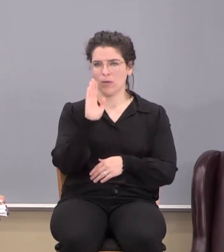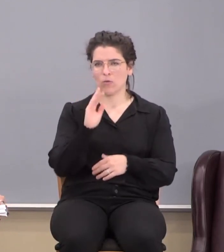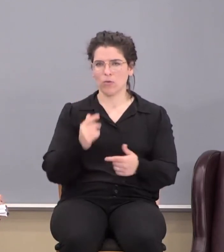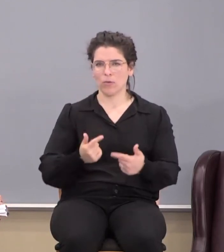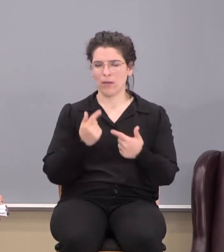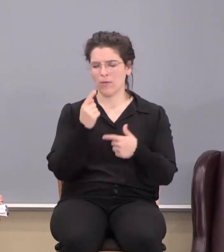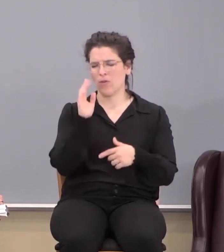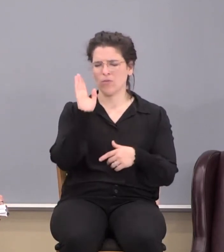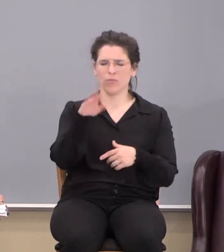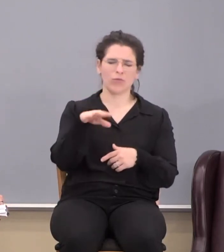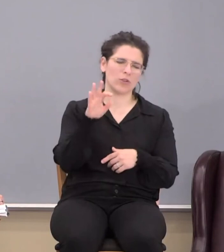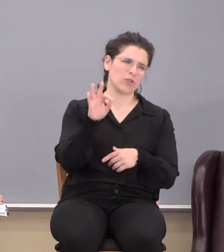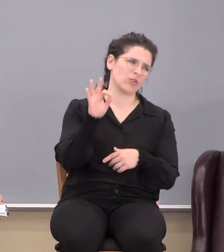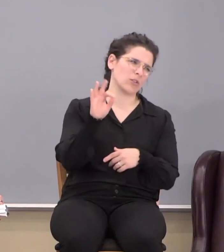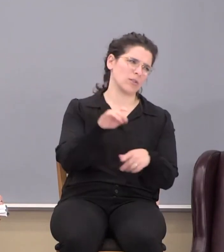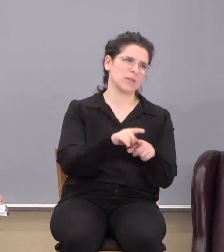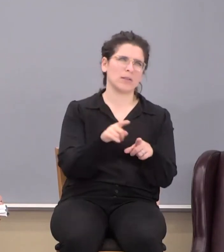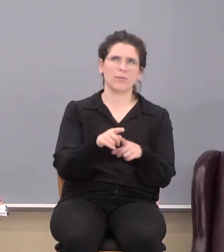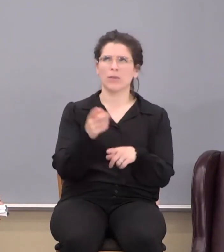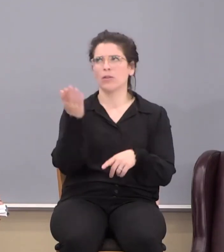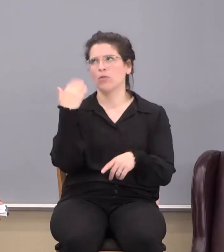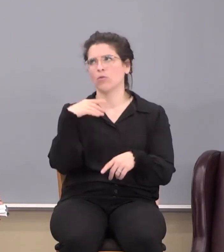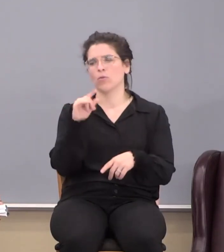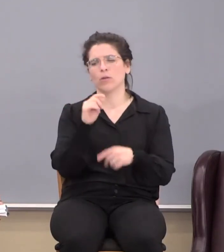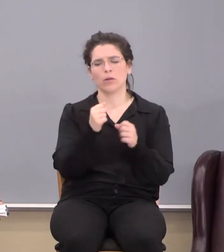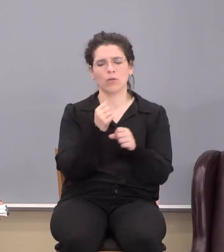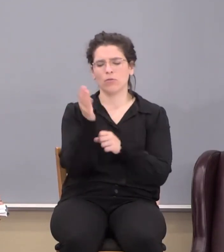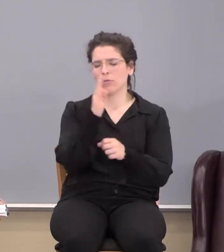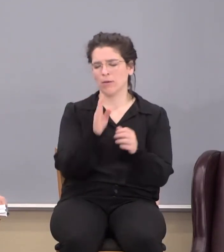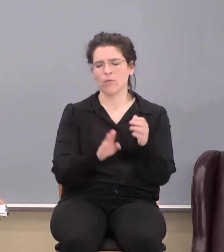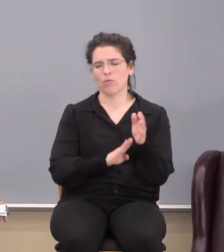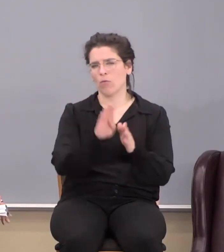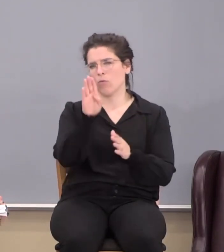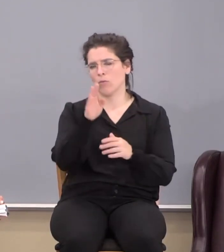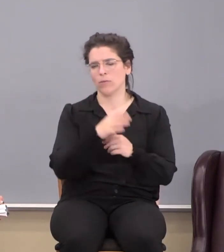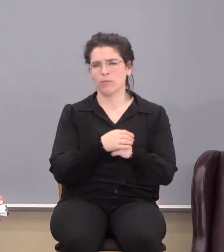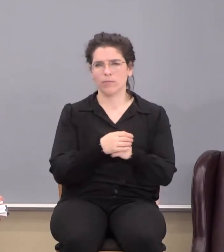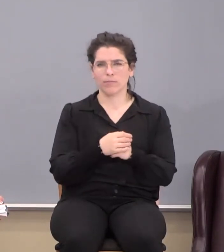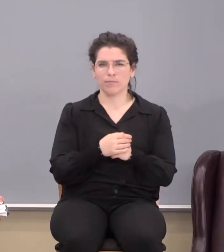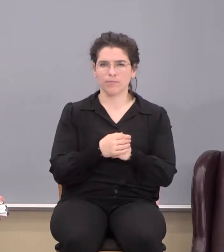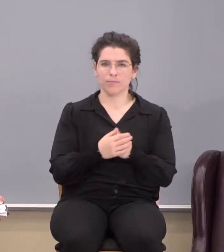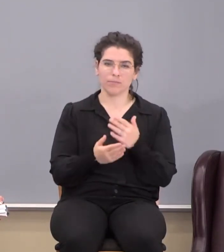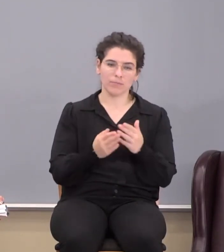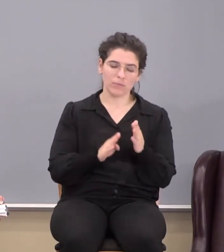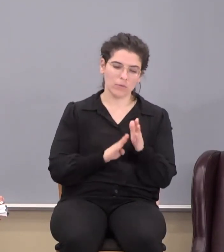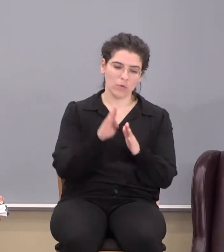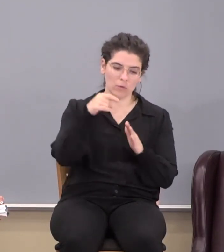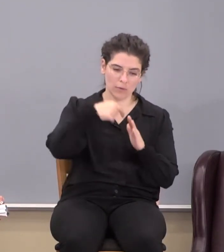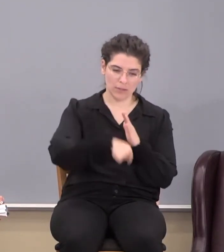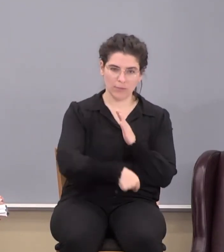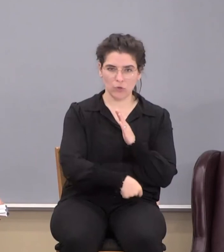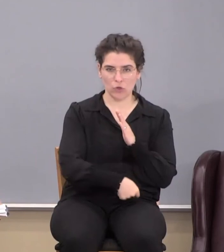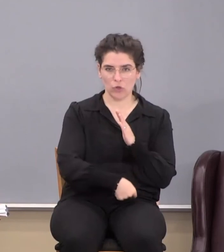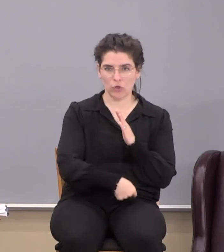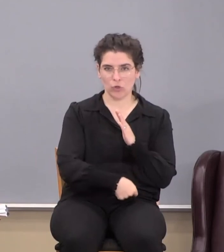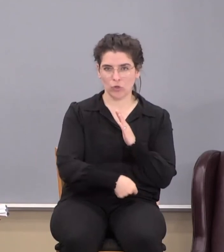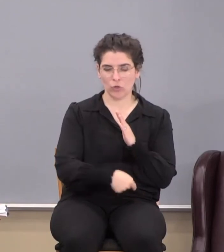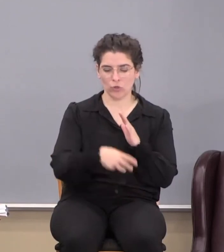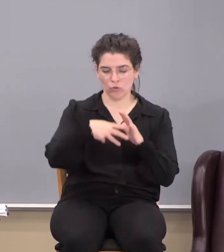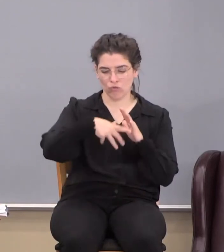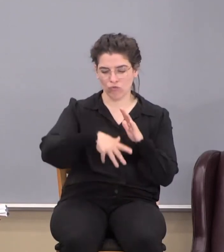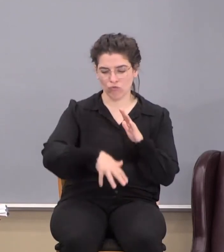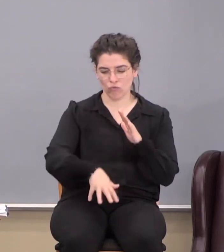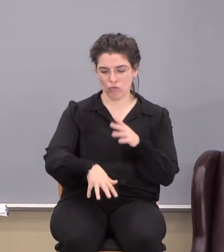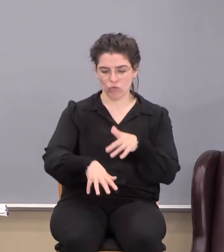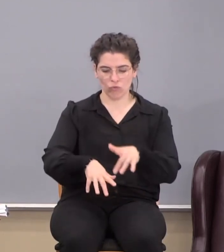oh you know you're preaching the same thing you did 20 years ago, you've never grown. Oh maybe I've just grown deeper. Maybe those roots have just